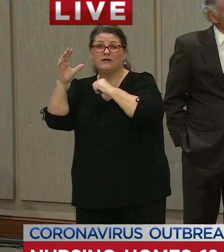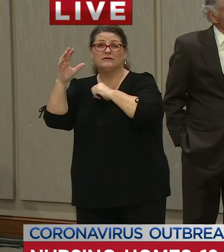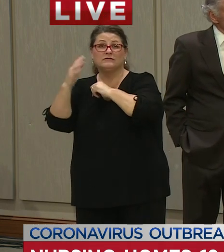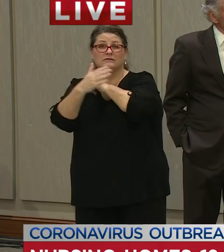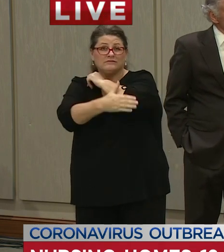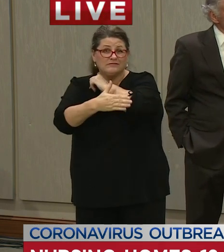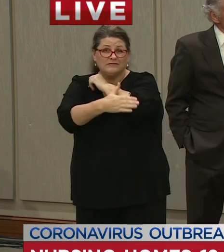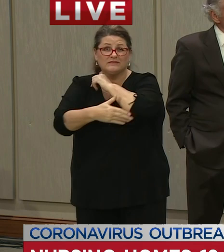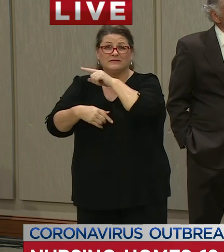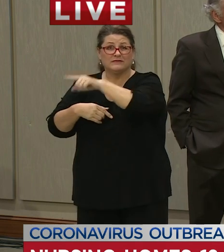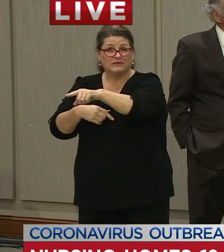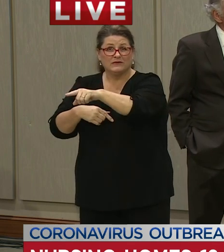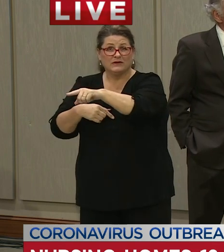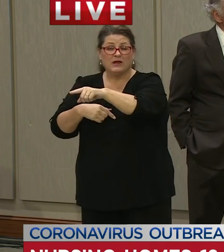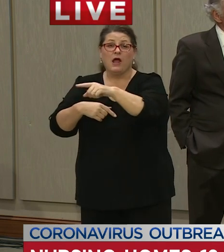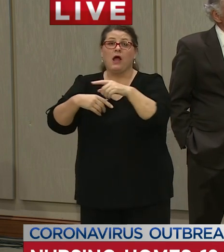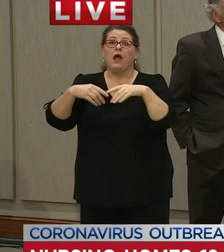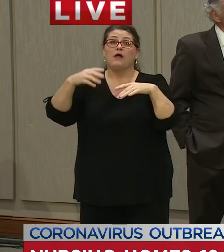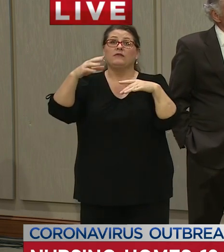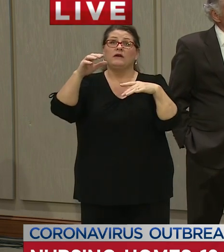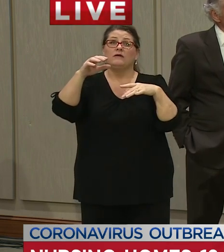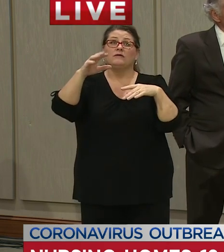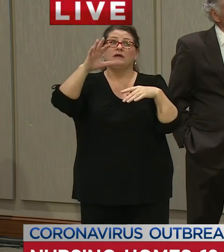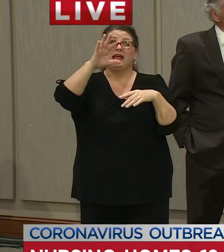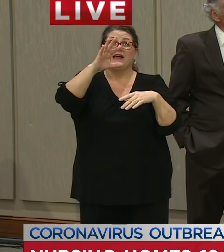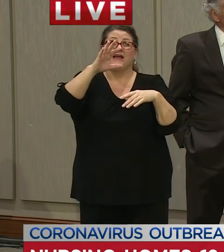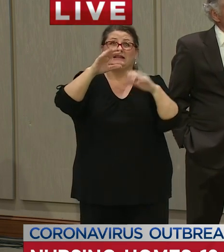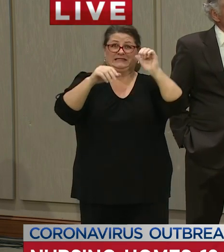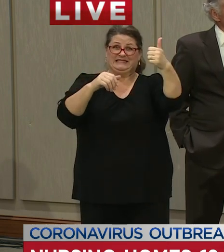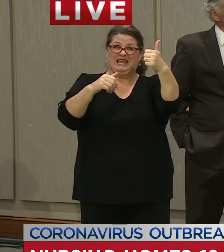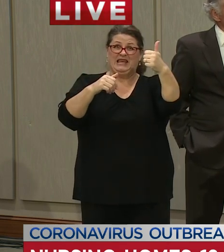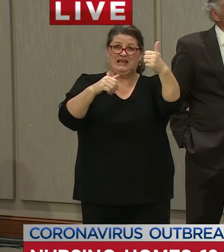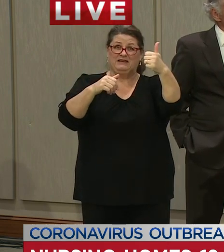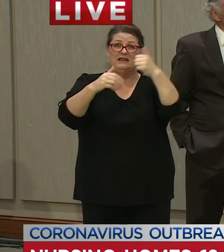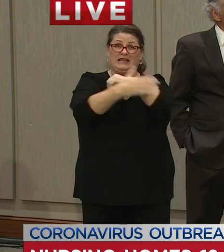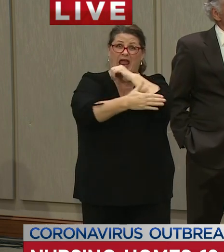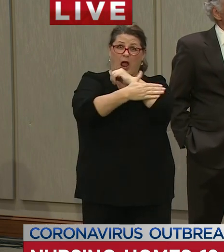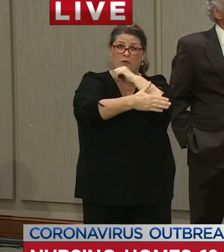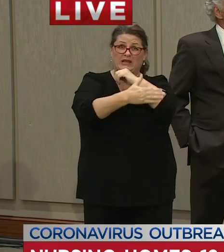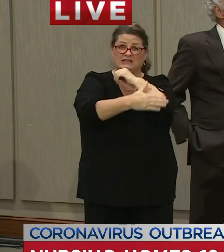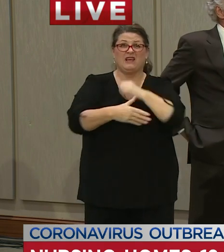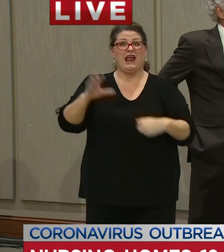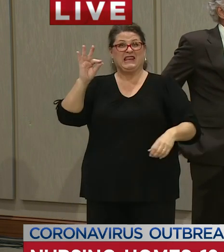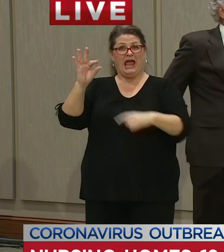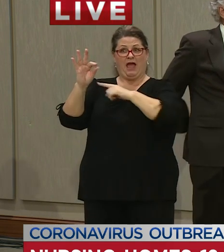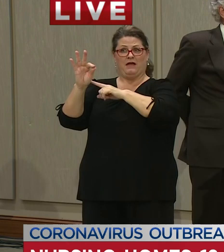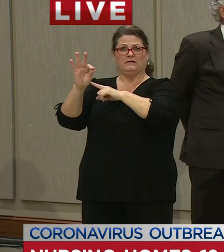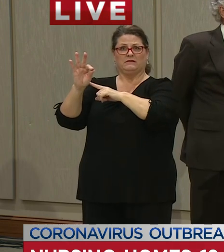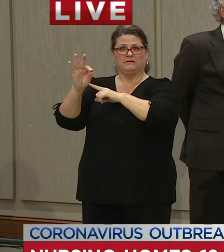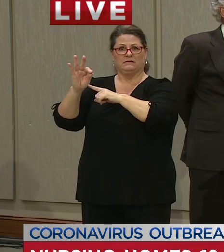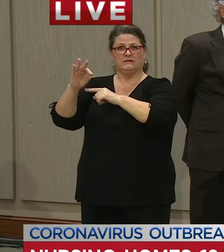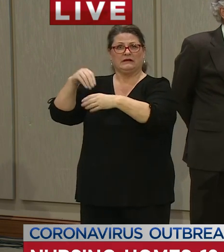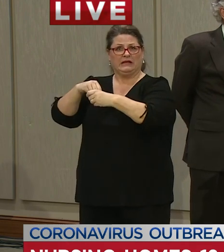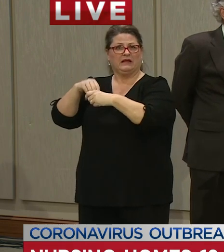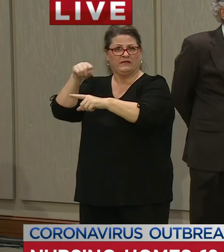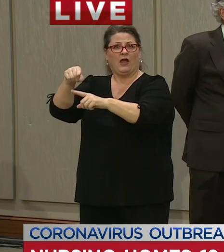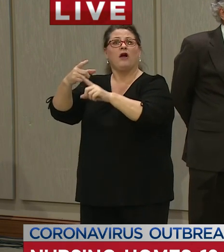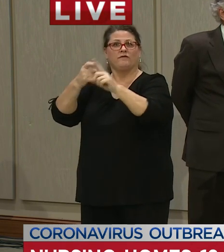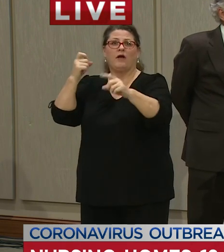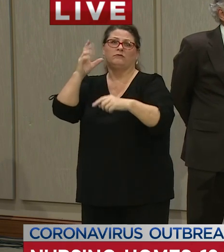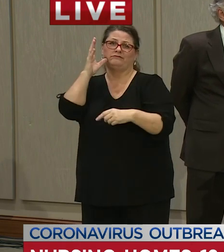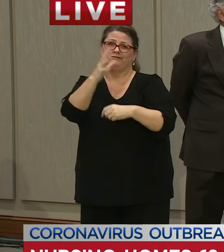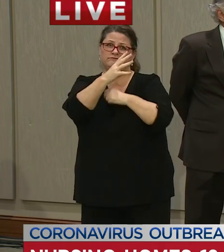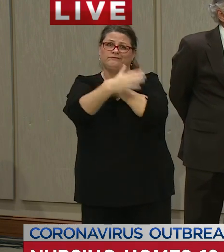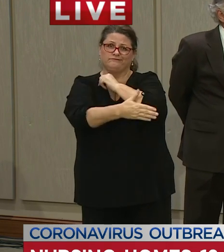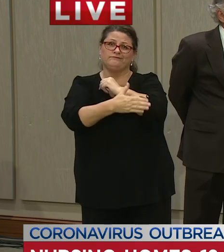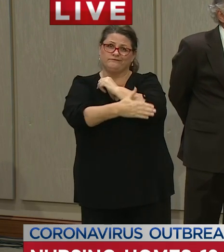out of the ten top counties for infection rates per capita DHEC and the CDC conducted a